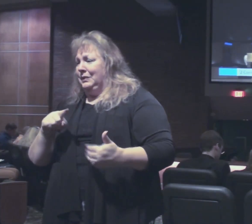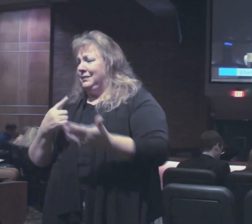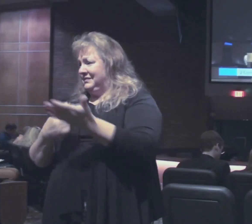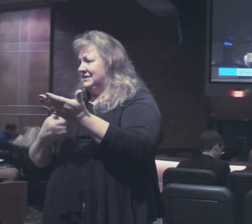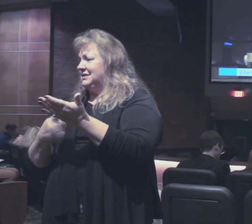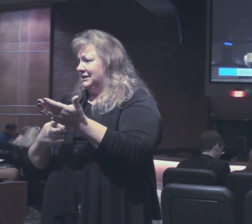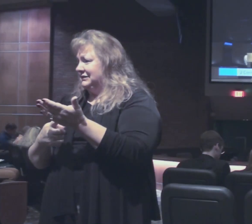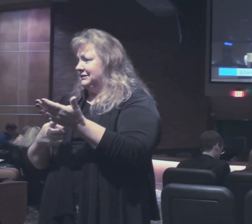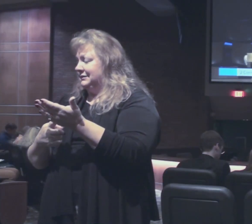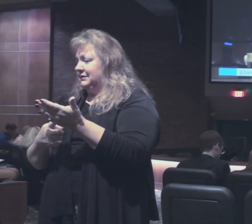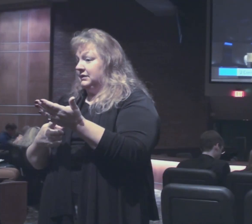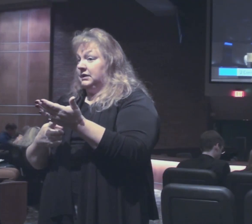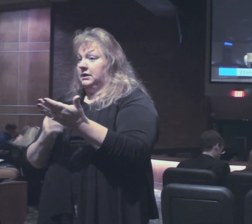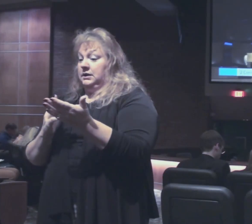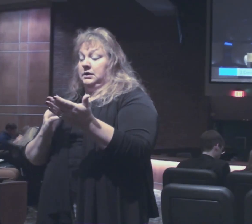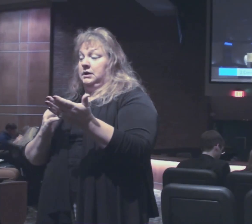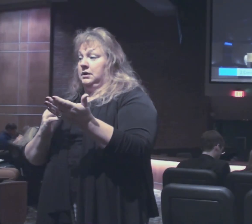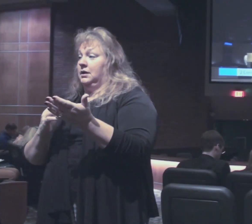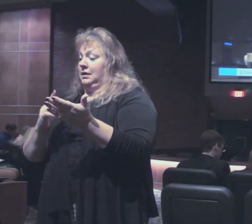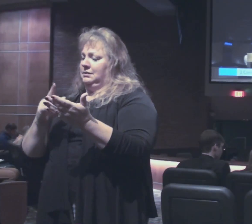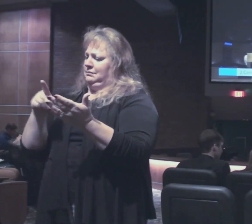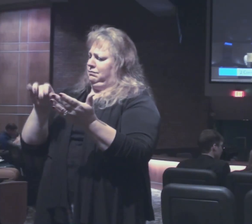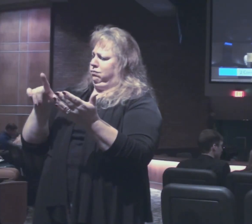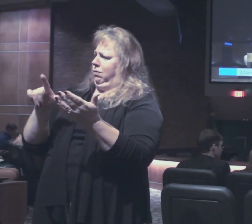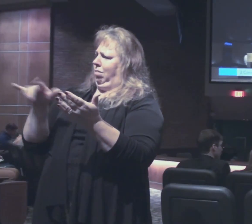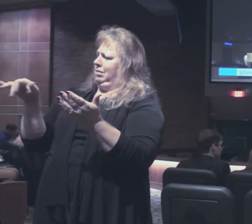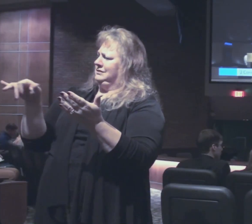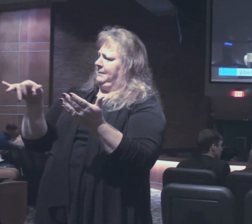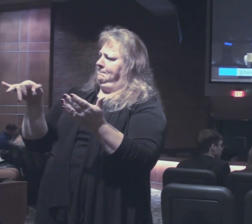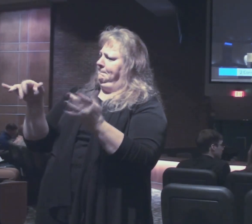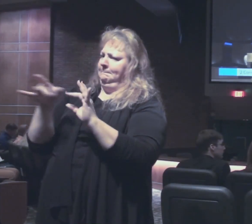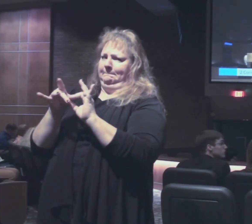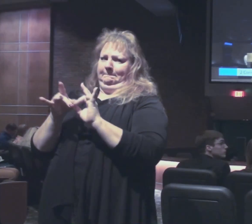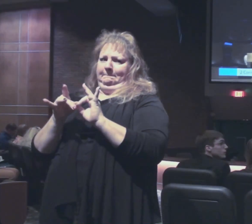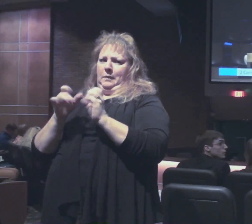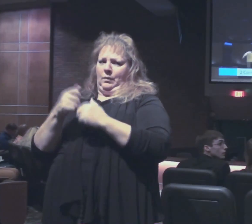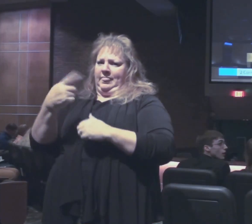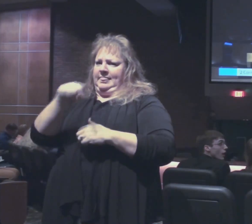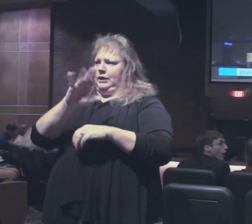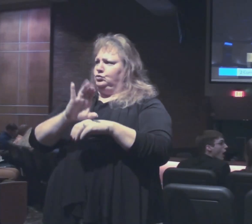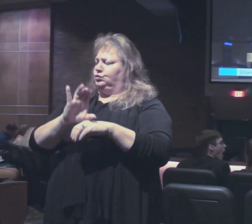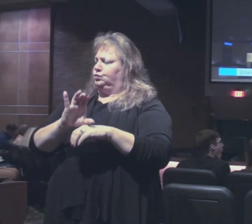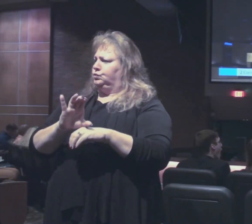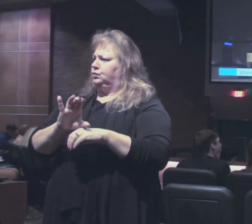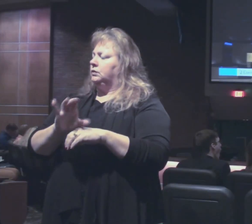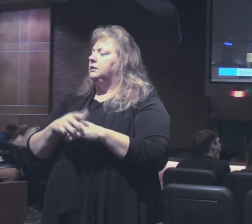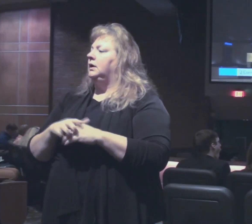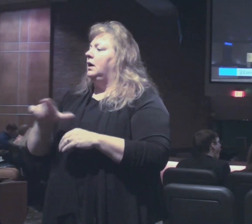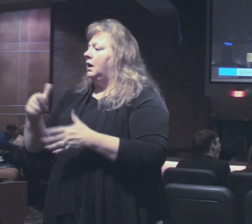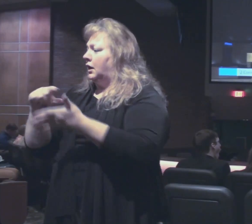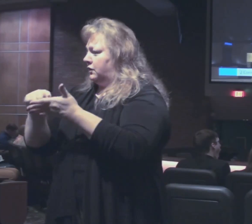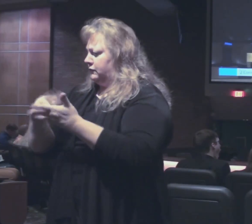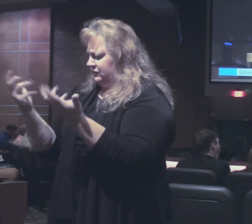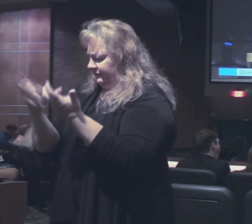are really what Paul's talking about here. And there'll be other passages that fit in.